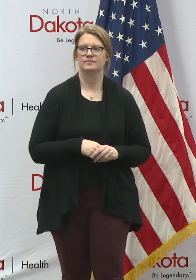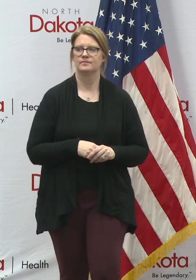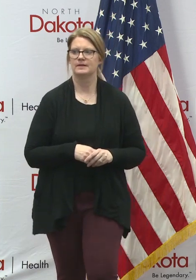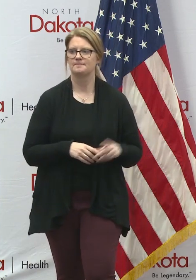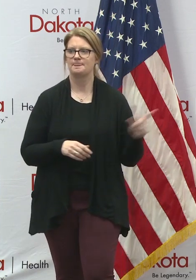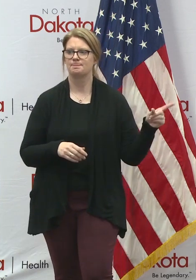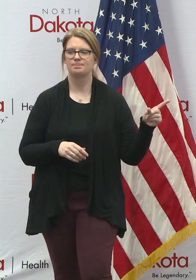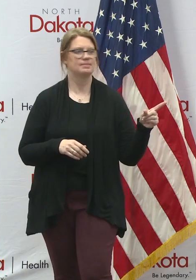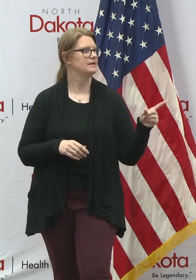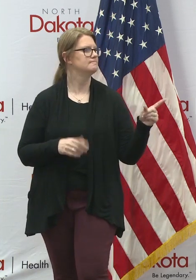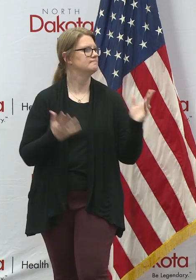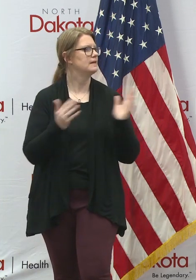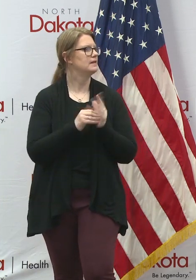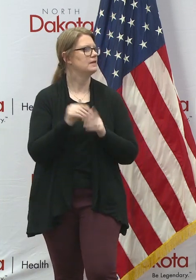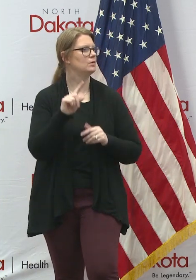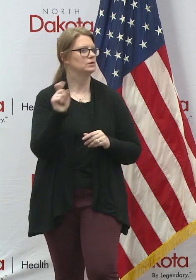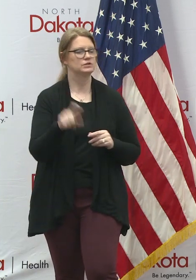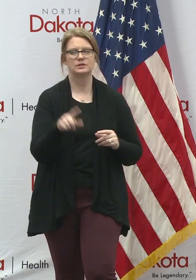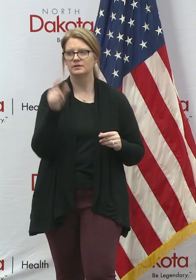There's a follow-up to that.